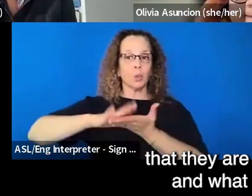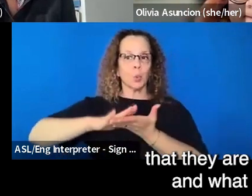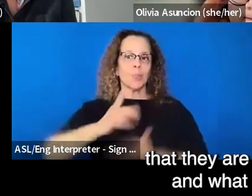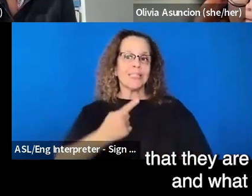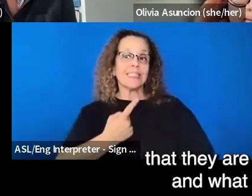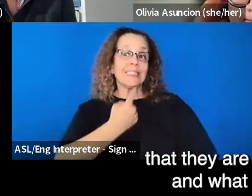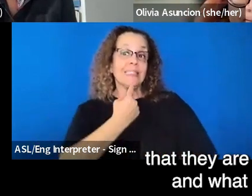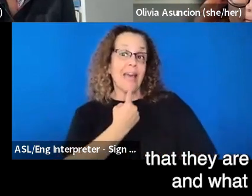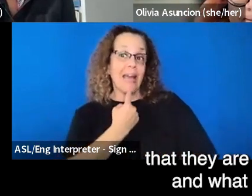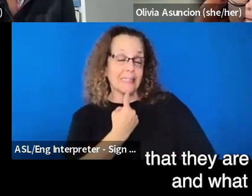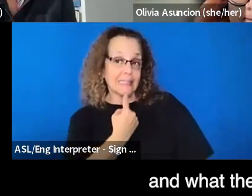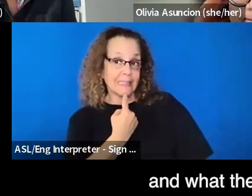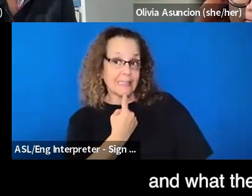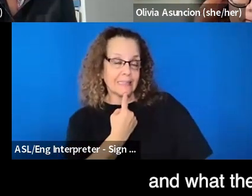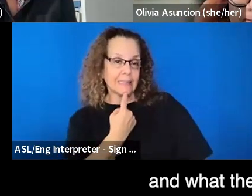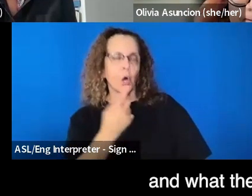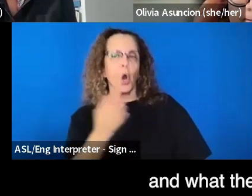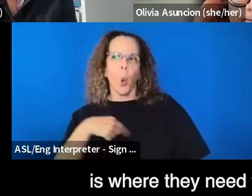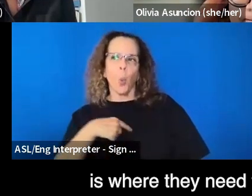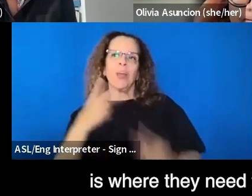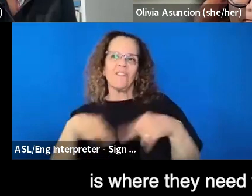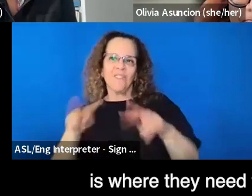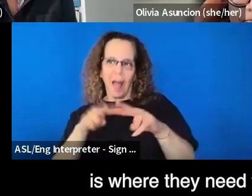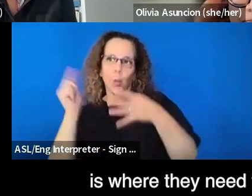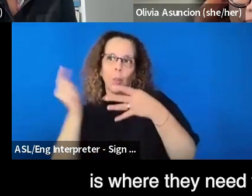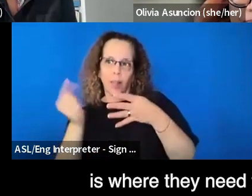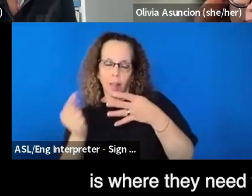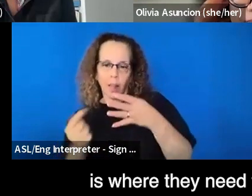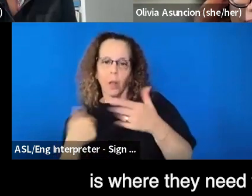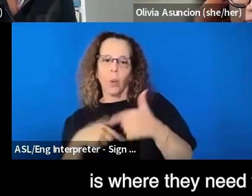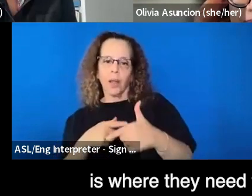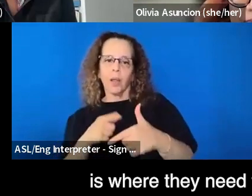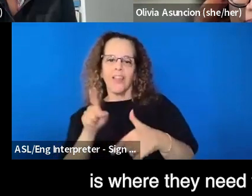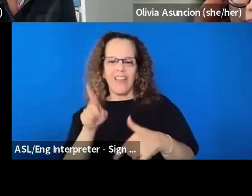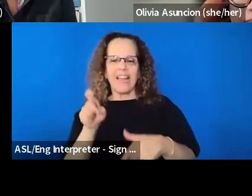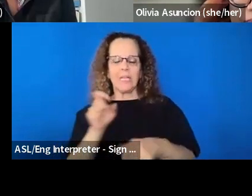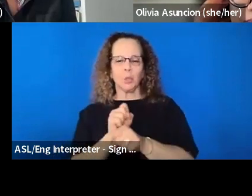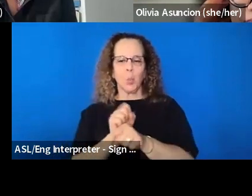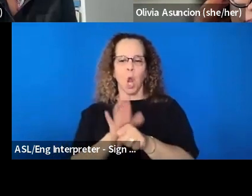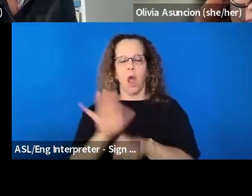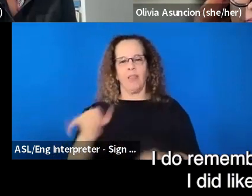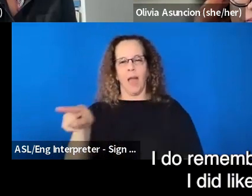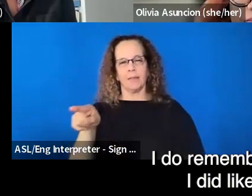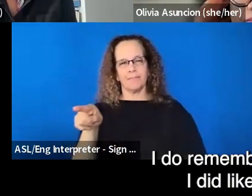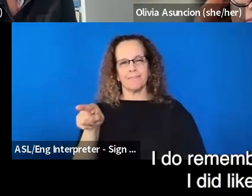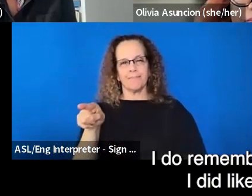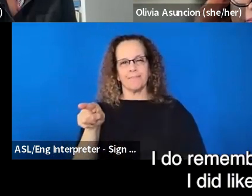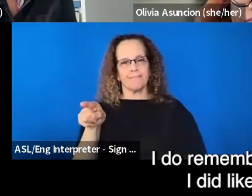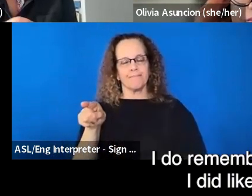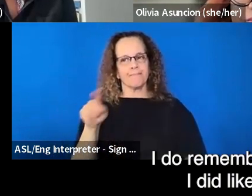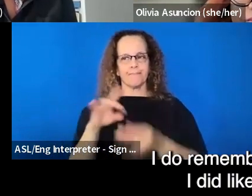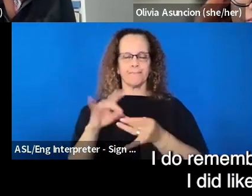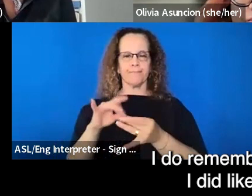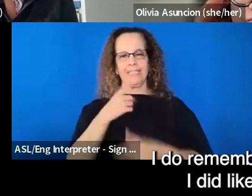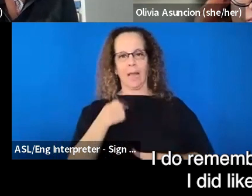centering and what they value and what they're all about is where they need to work on the most. Um, I do remember